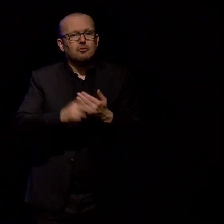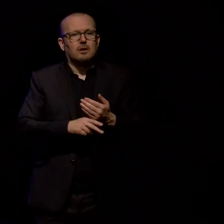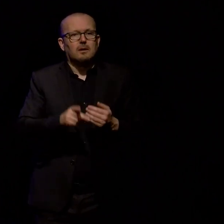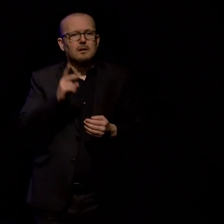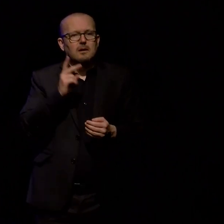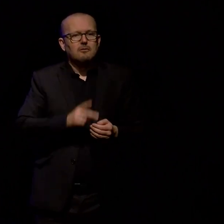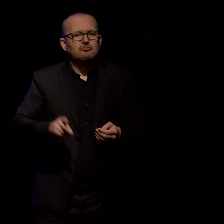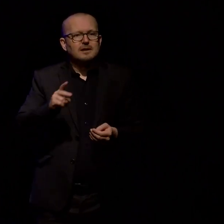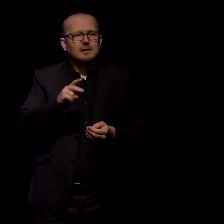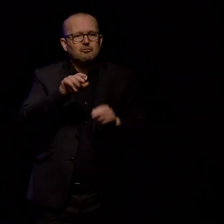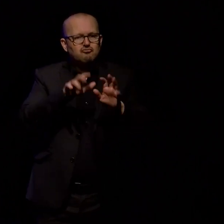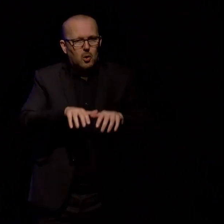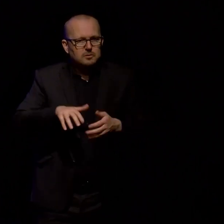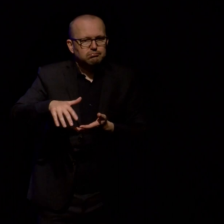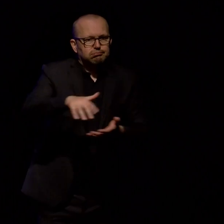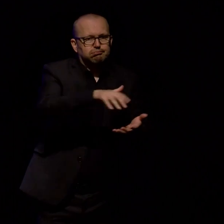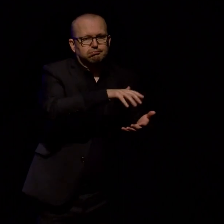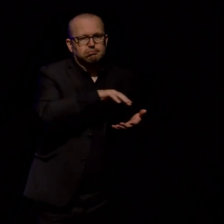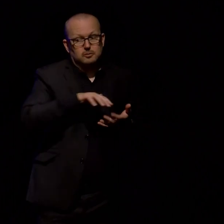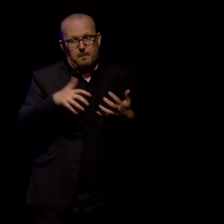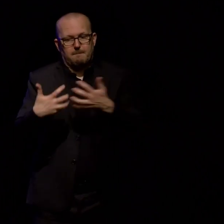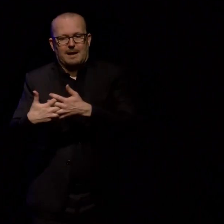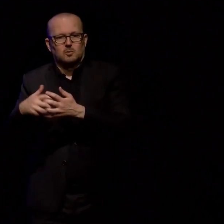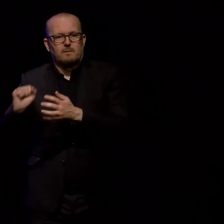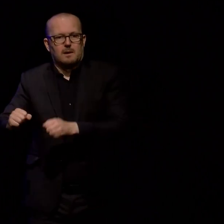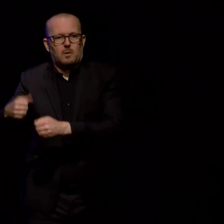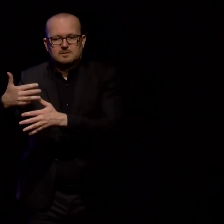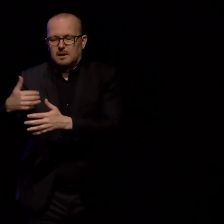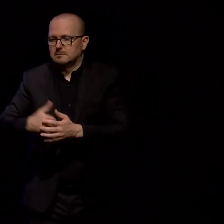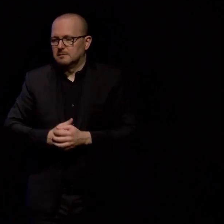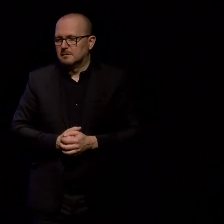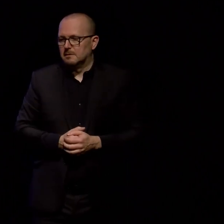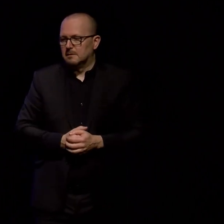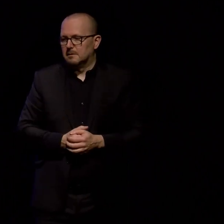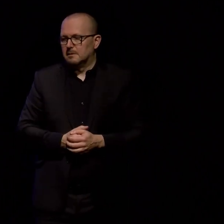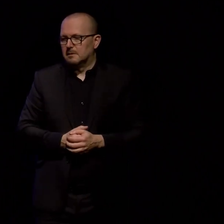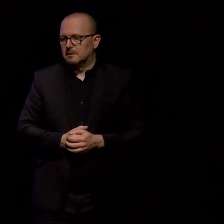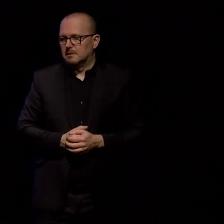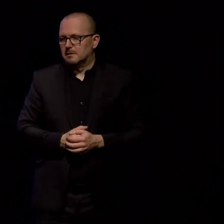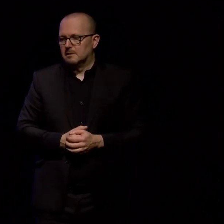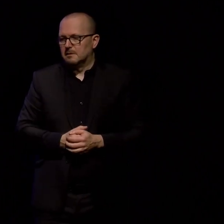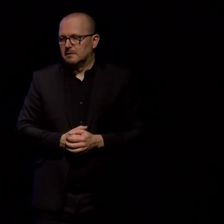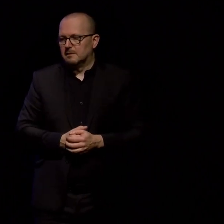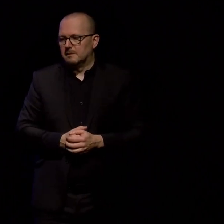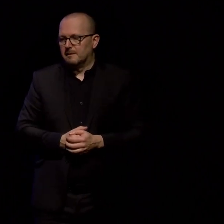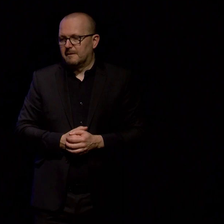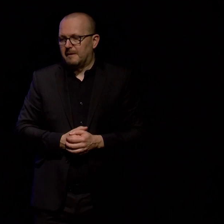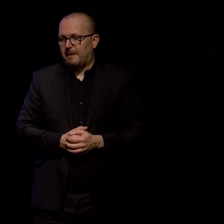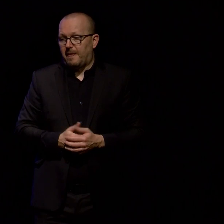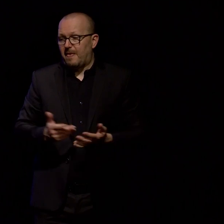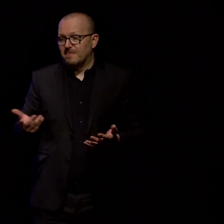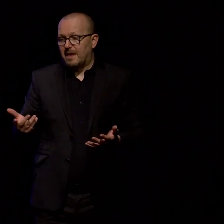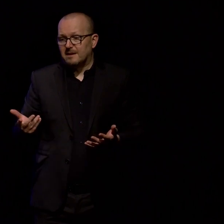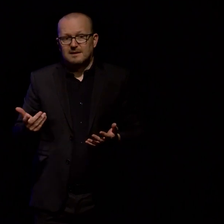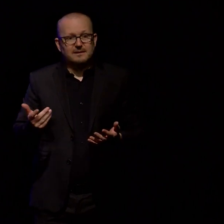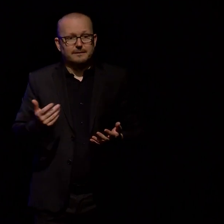data parser so that it would work with audio culture pages. I then, as silly as I am, just went and tried to